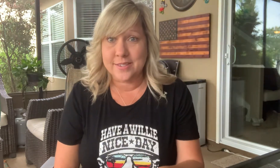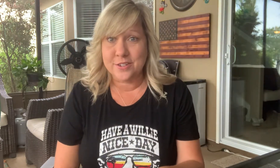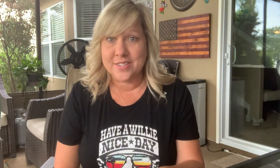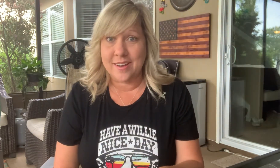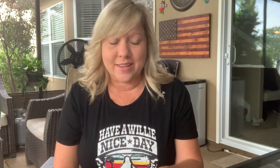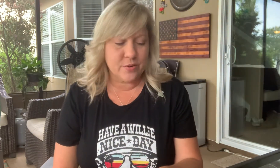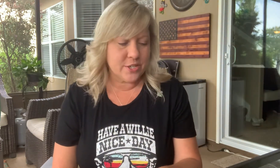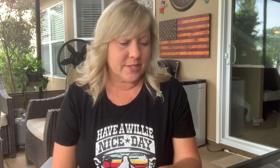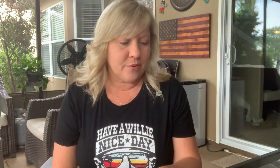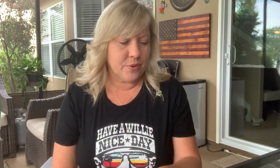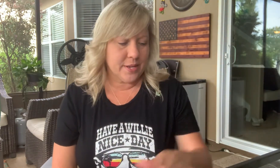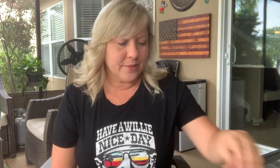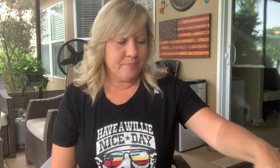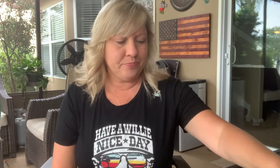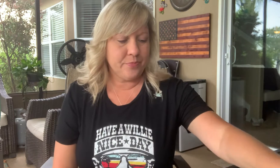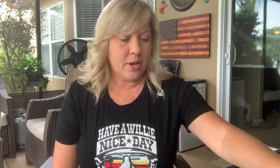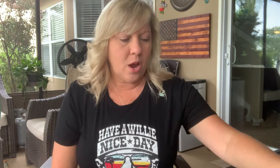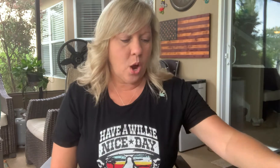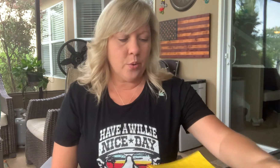your sign language as I read. Okay,